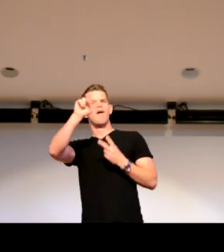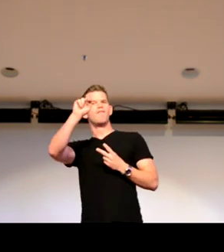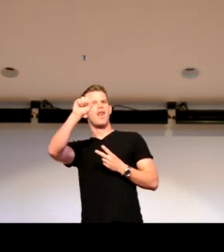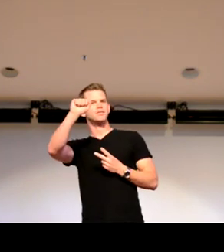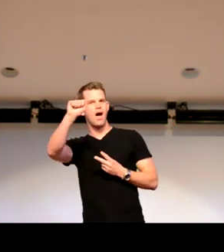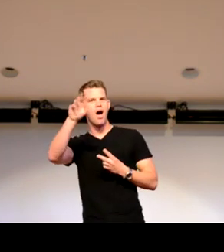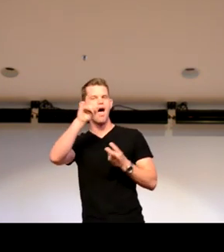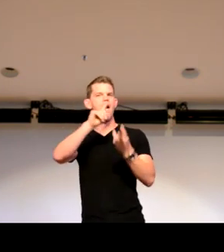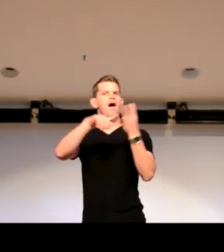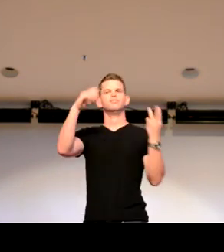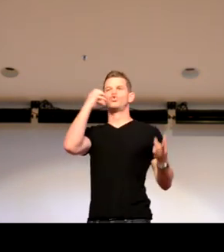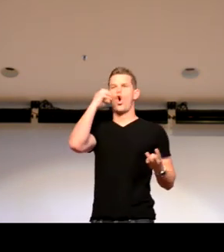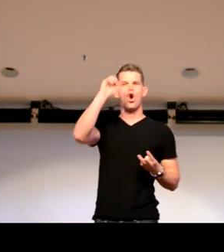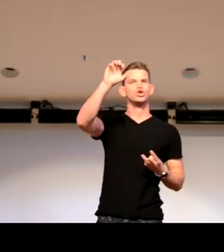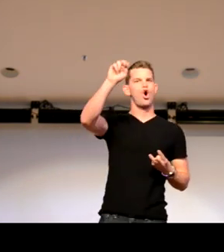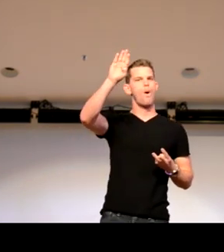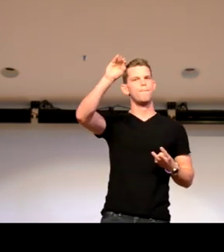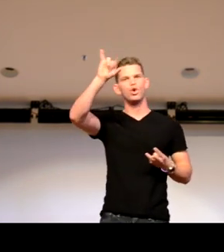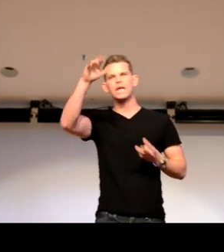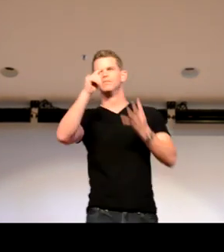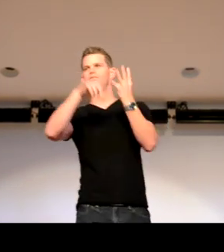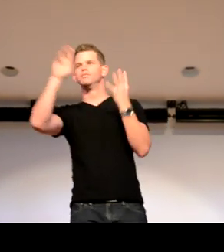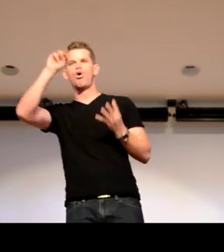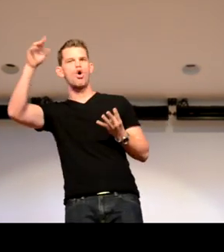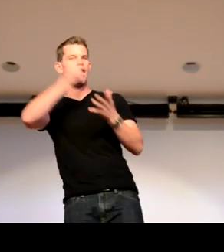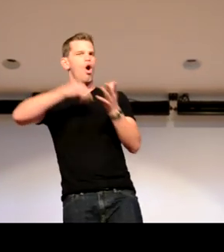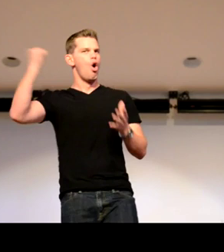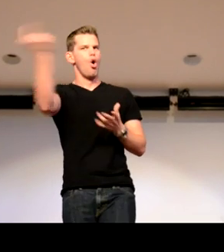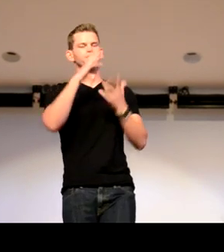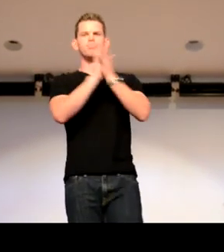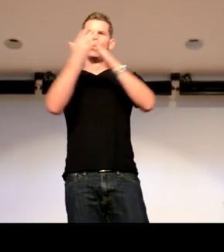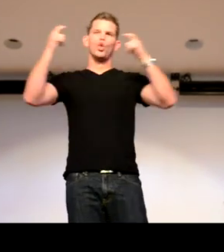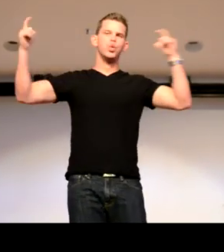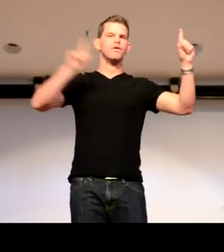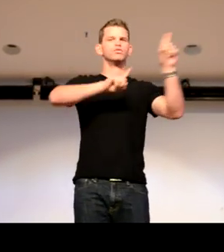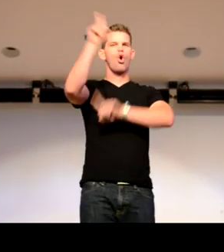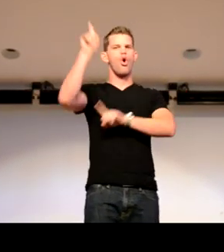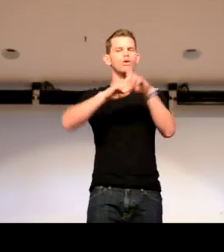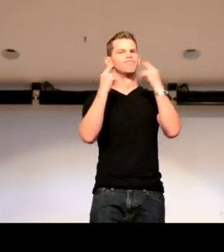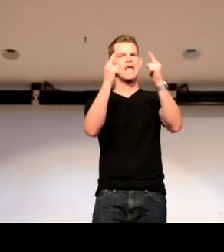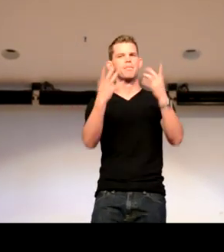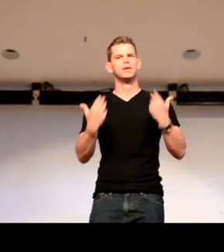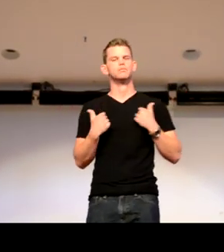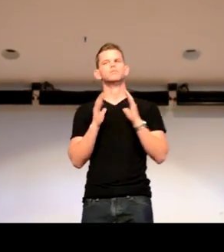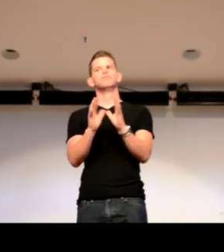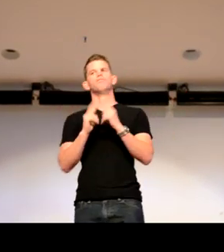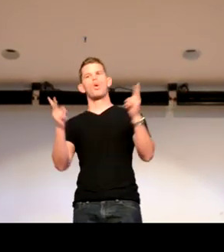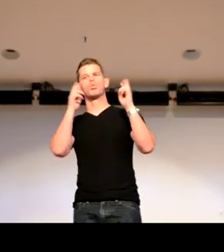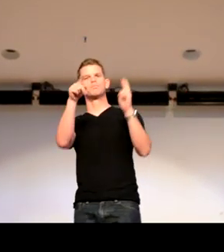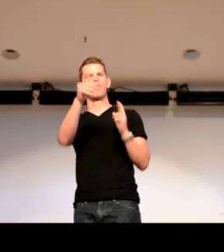know, because Katie and Vanessa and Sean Birdie and Marlee Matlin, all of us became huge stars until we